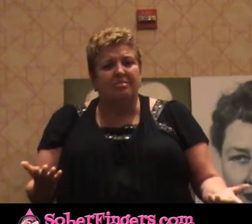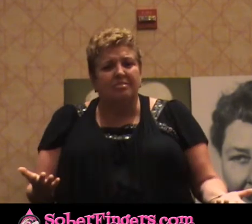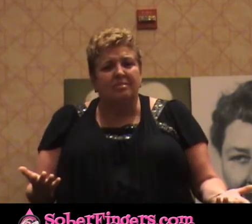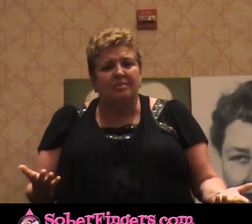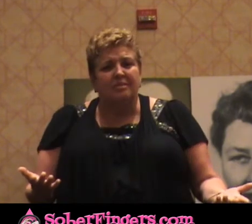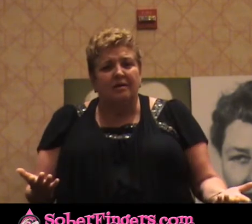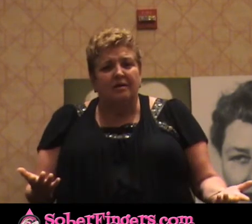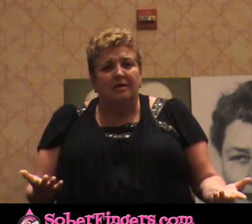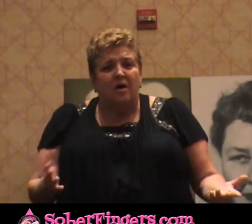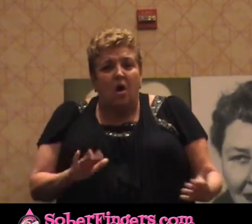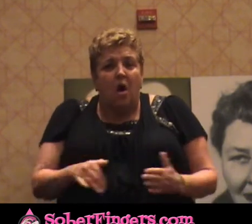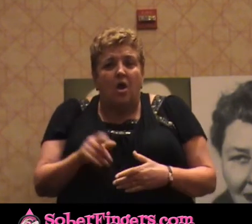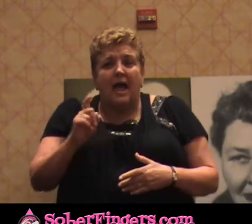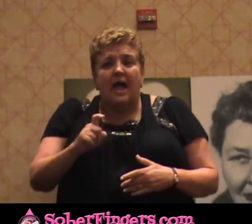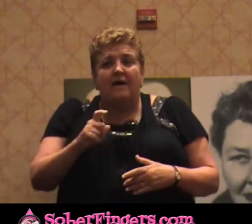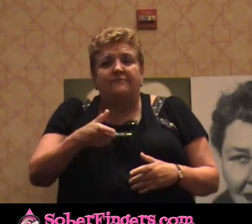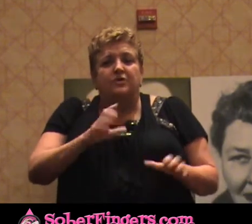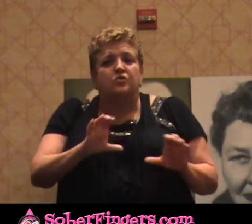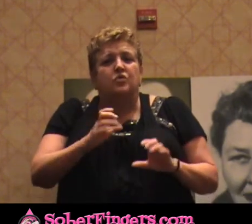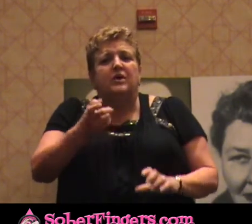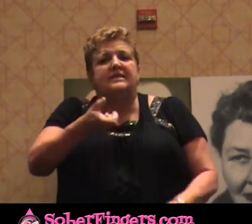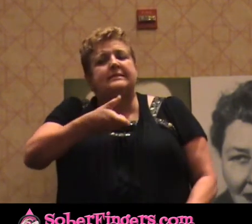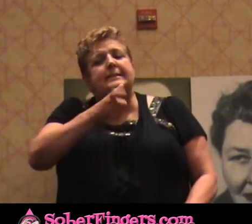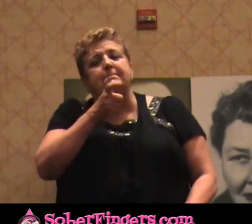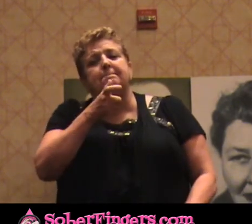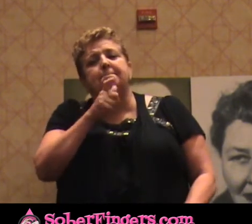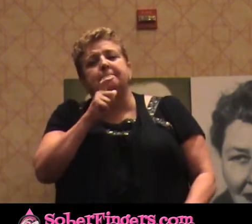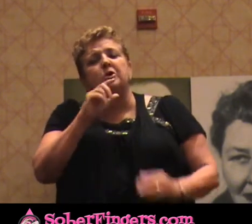do is sit. I just need a little bit to keep me flatline.